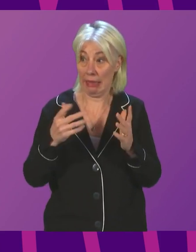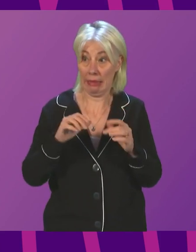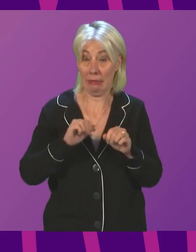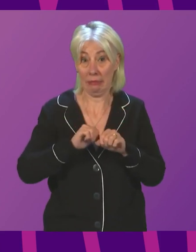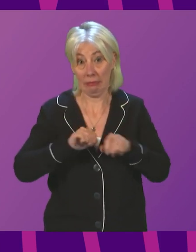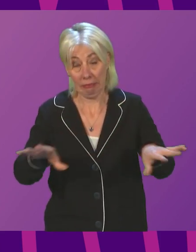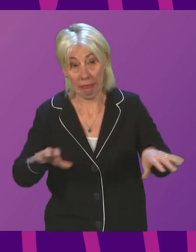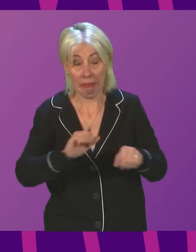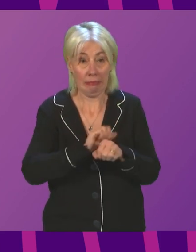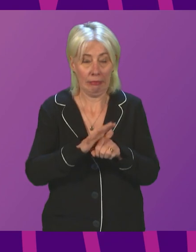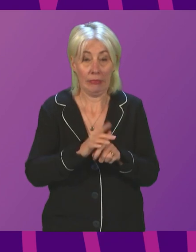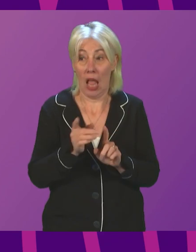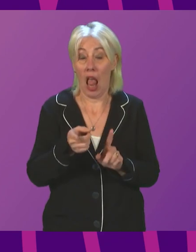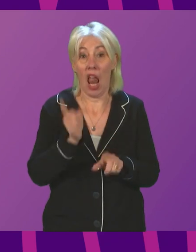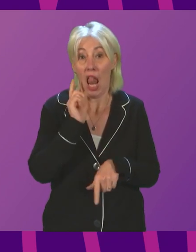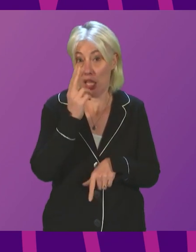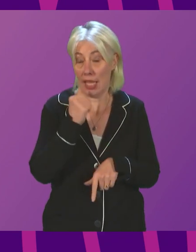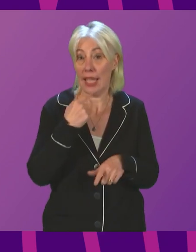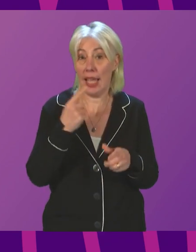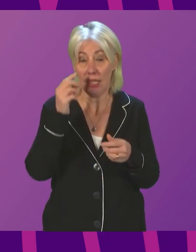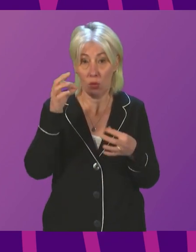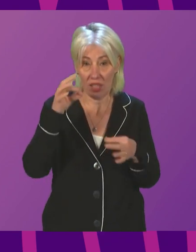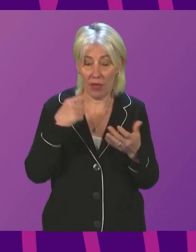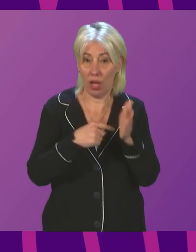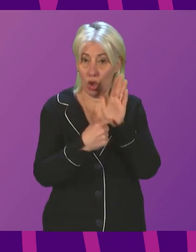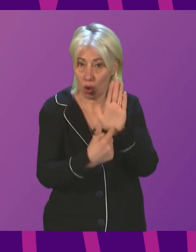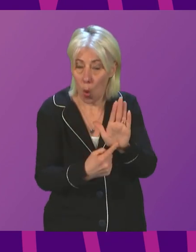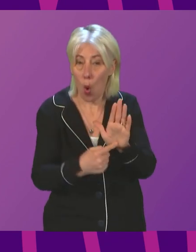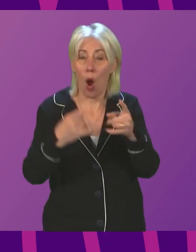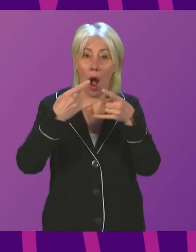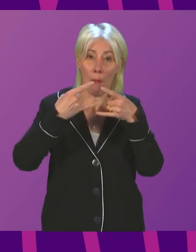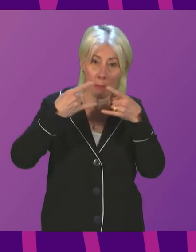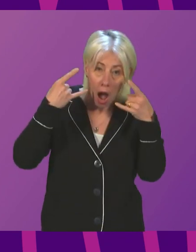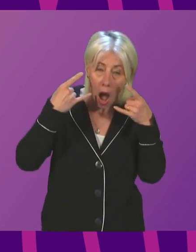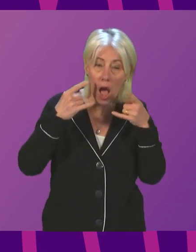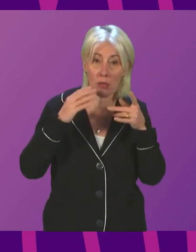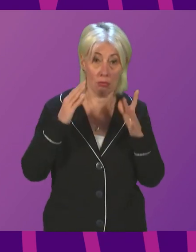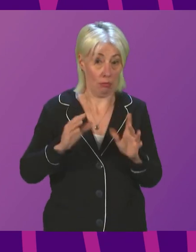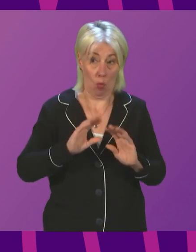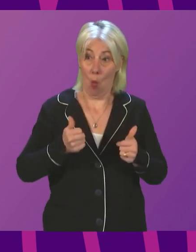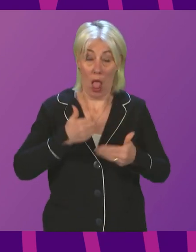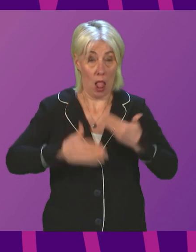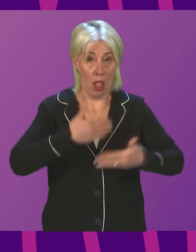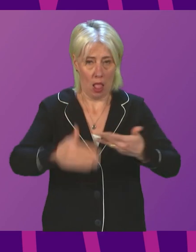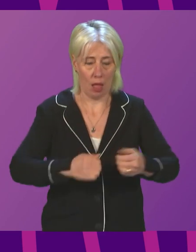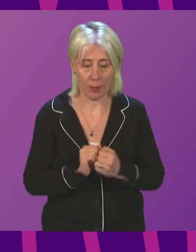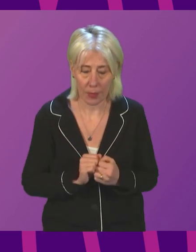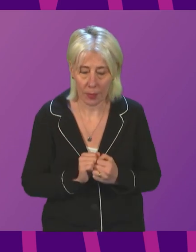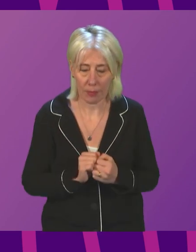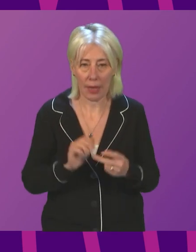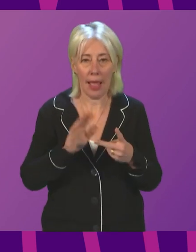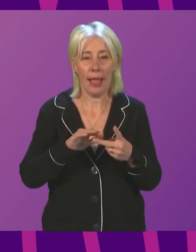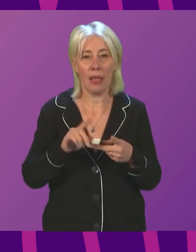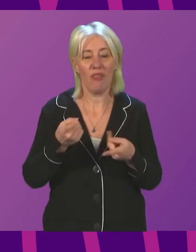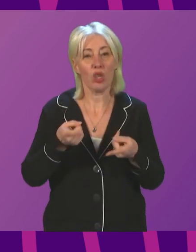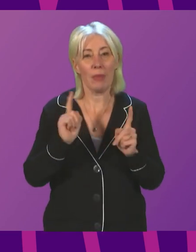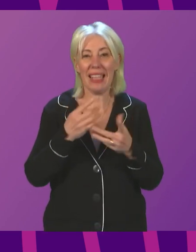night, I certainly attended an event where we had to show our certificate, we had to wear masks and it all went perfectly well. Has the Deputy First Minister any further